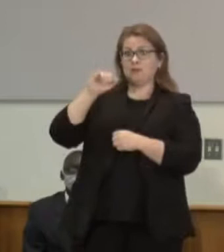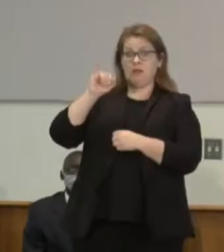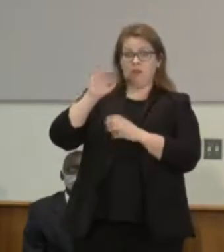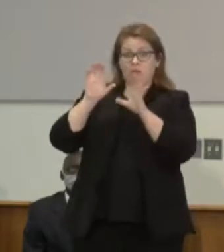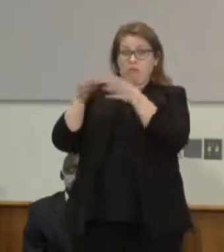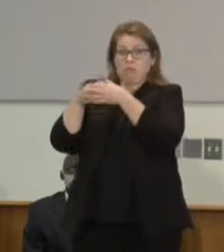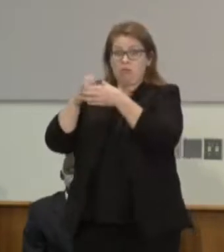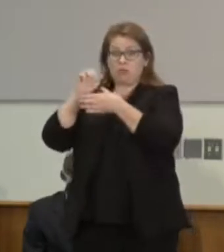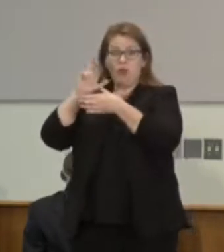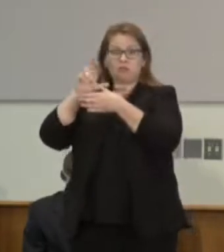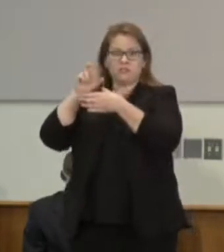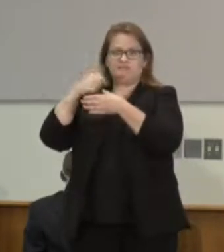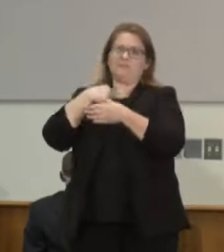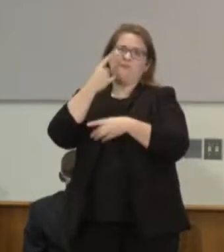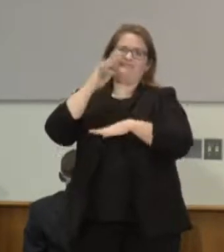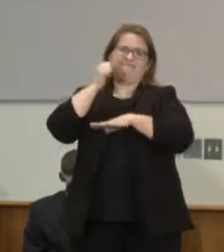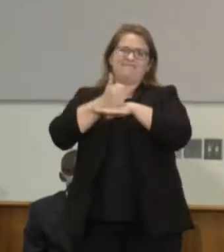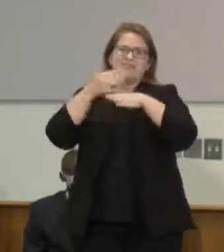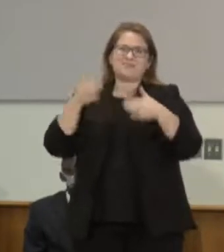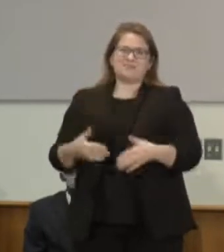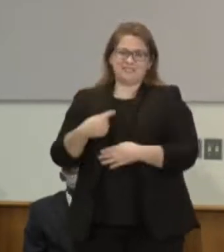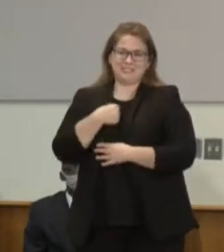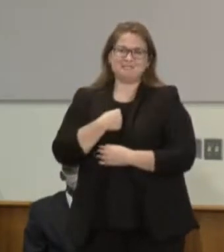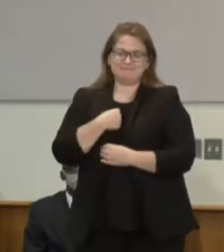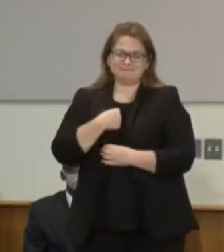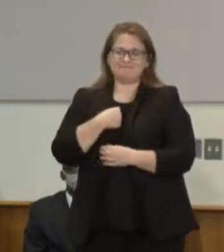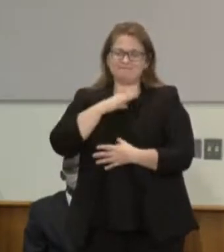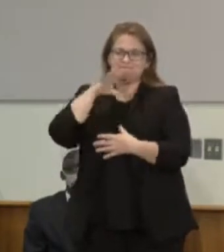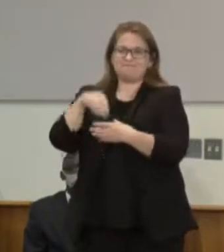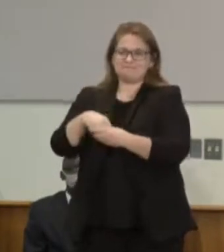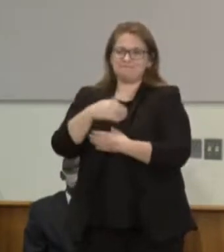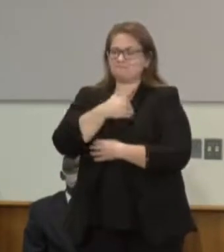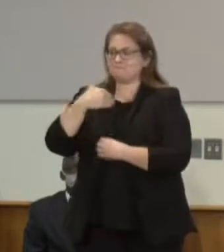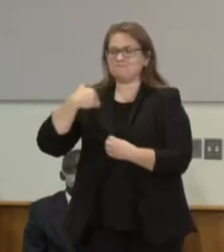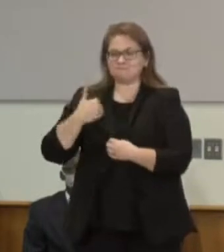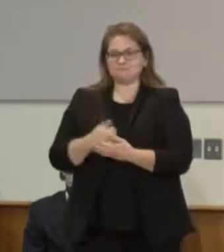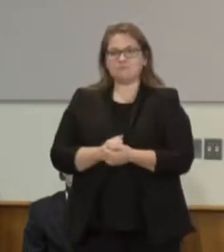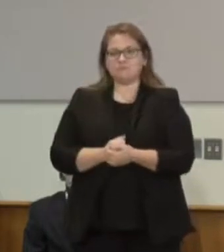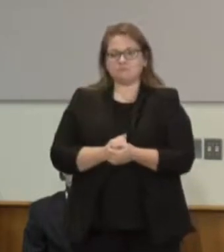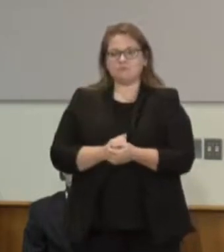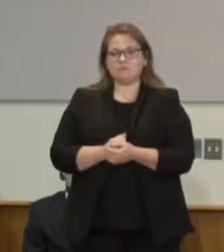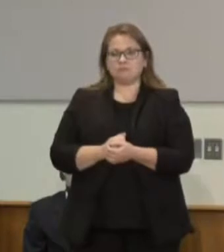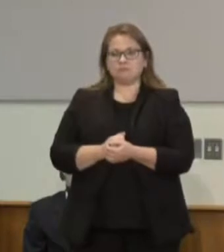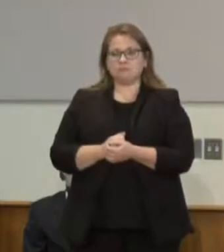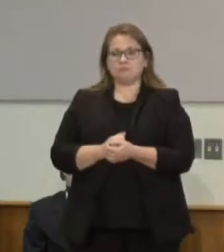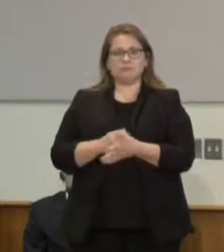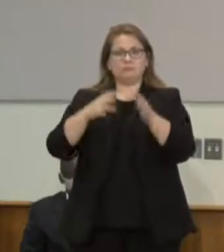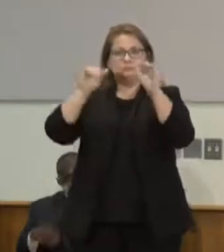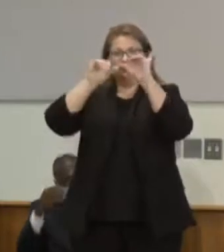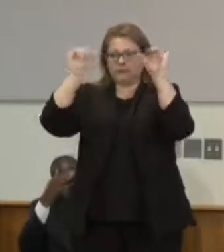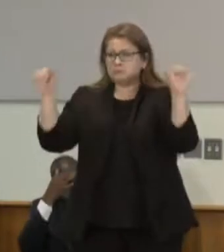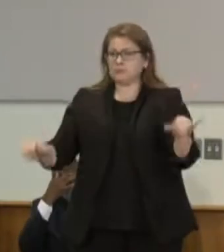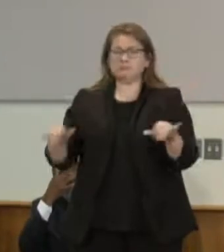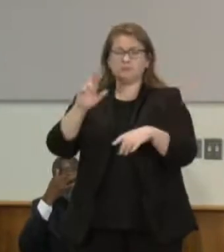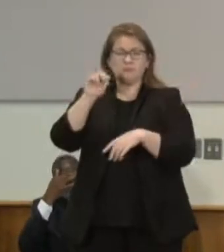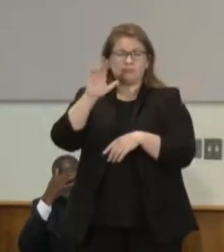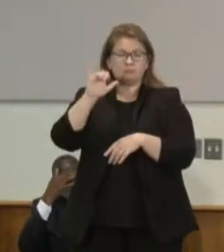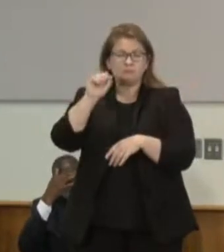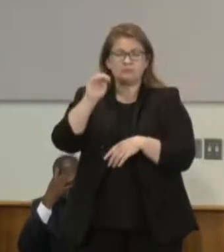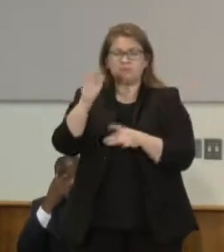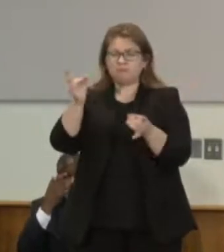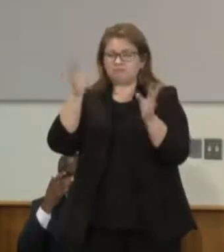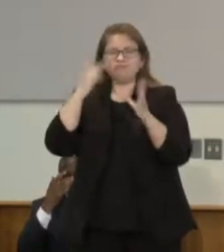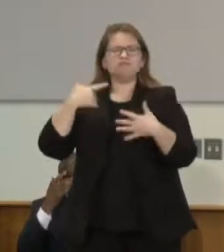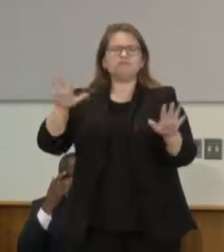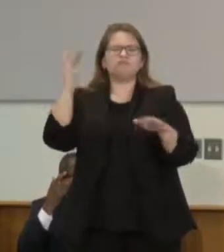the experiences of systemic racism were not the same, but they are connected, and we are all connected.